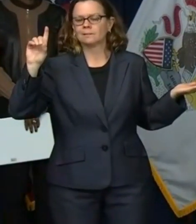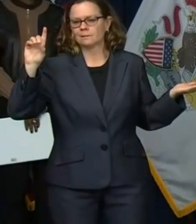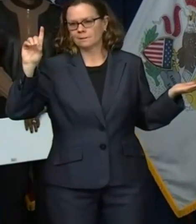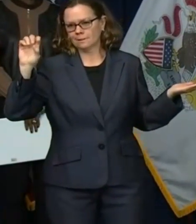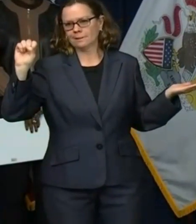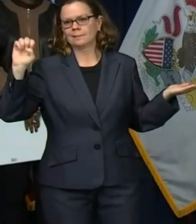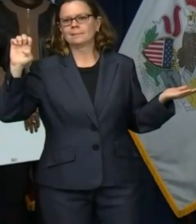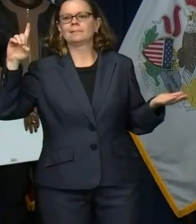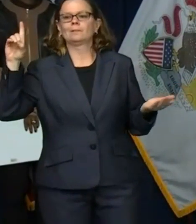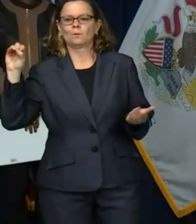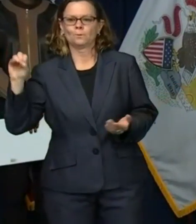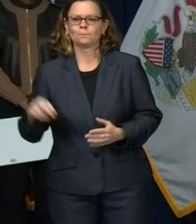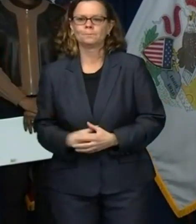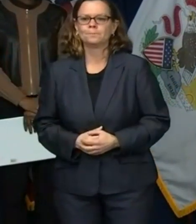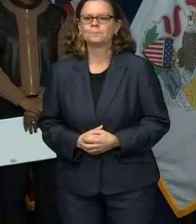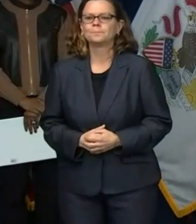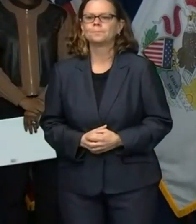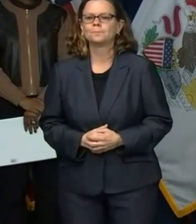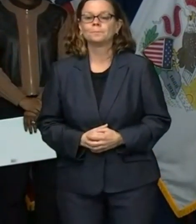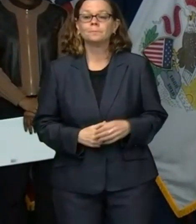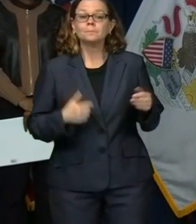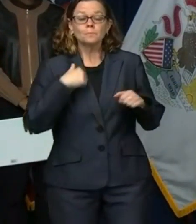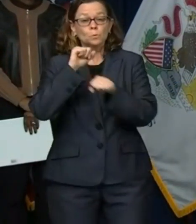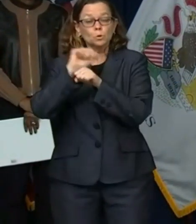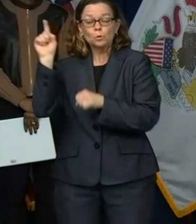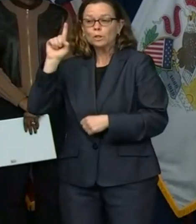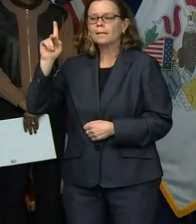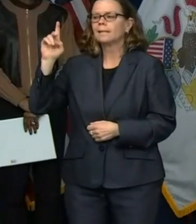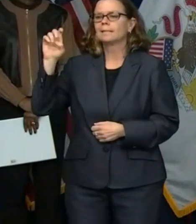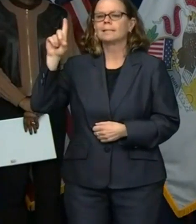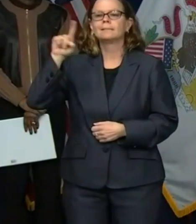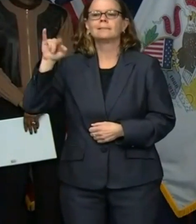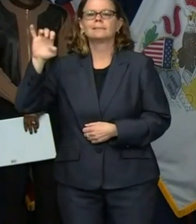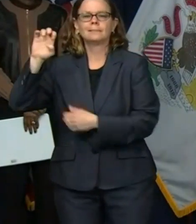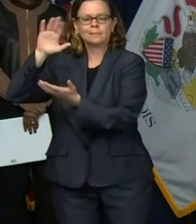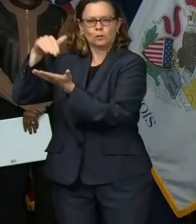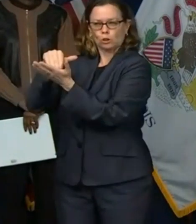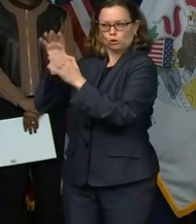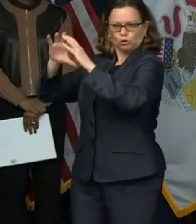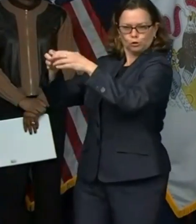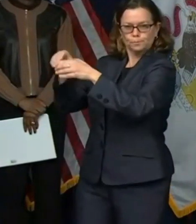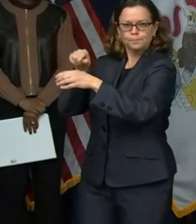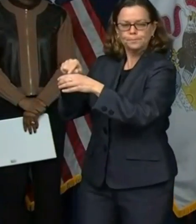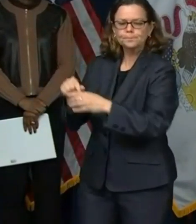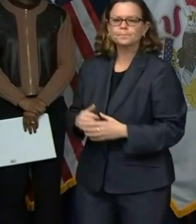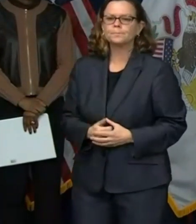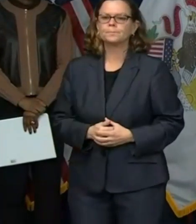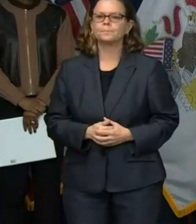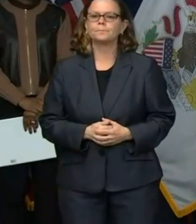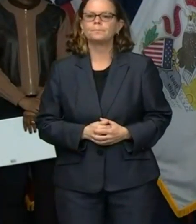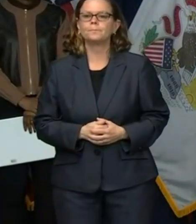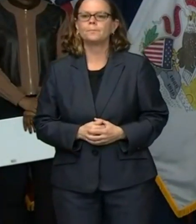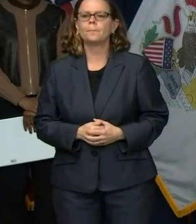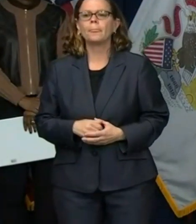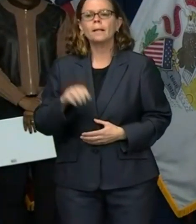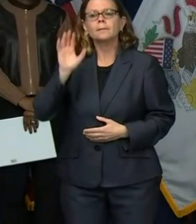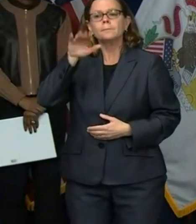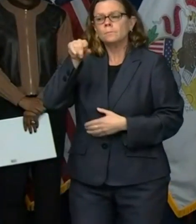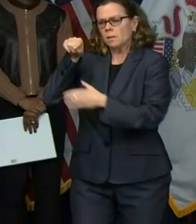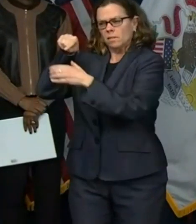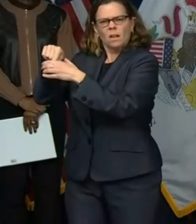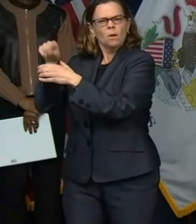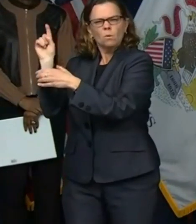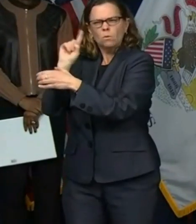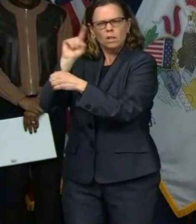funded mental health center on the northwest side of chicago our mission is to provide accessible quality mental health care and